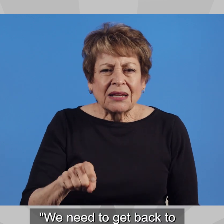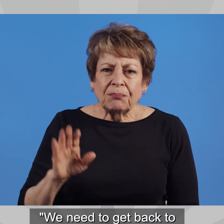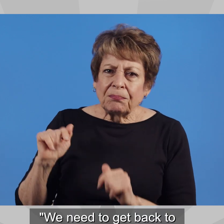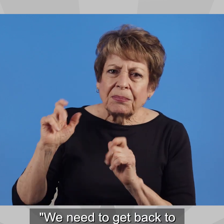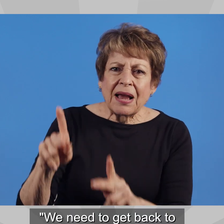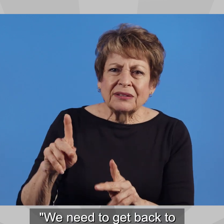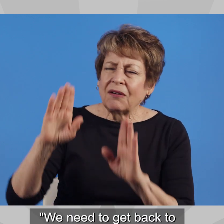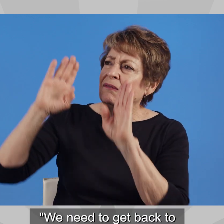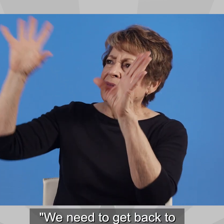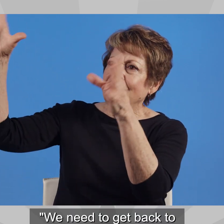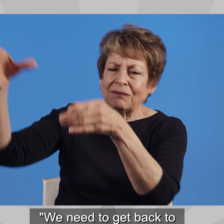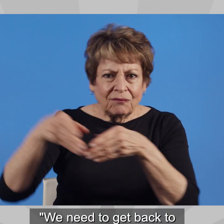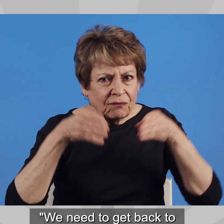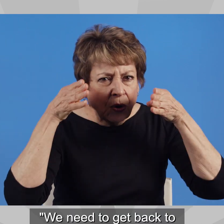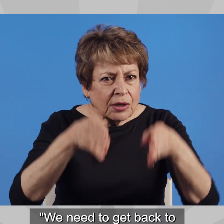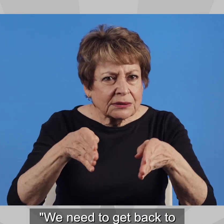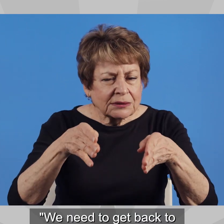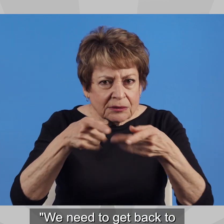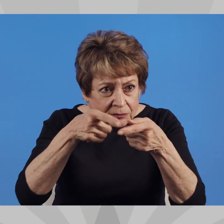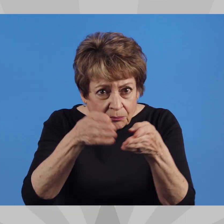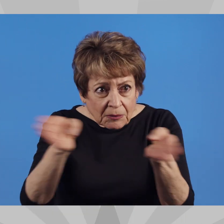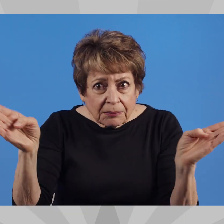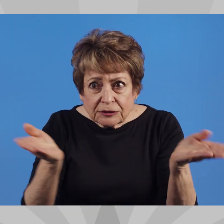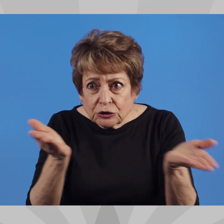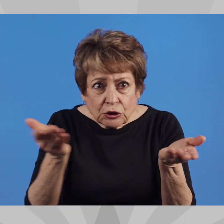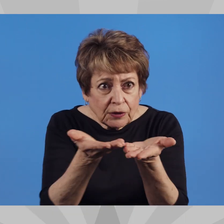We need to get back to focusing on public service.